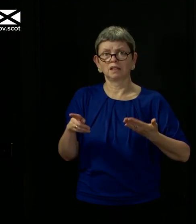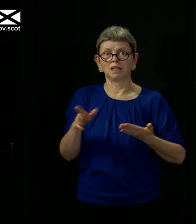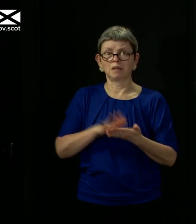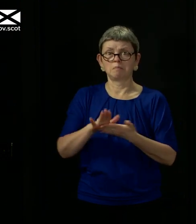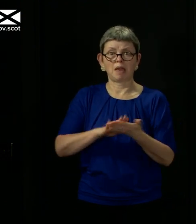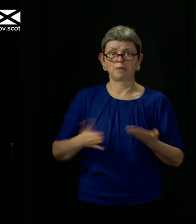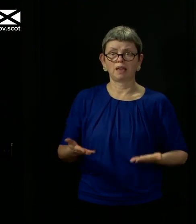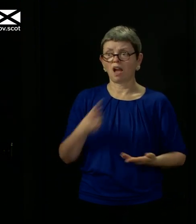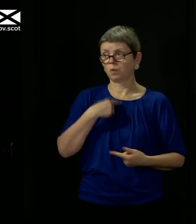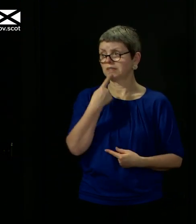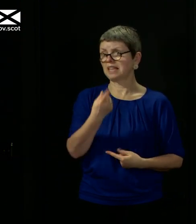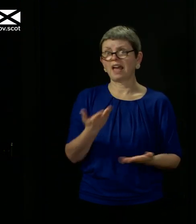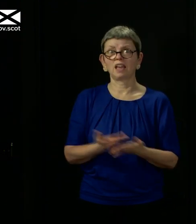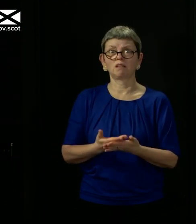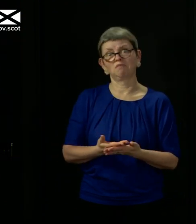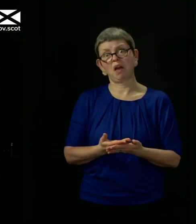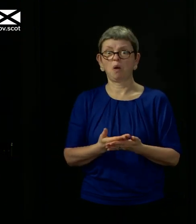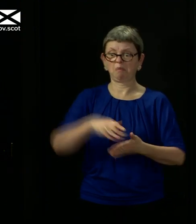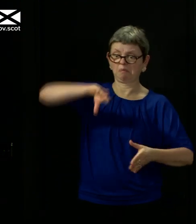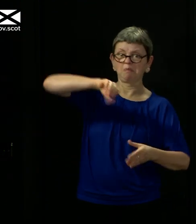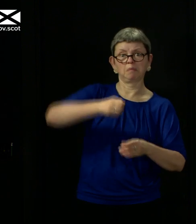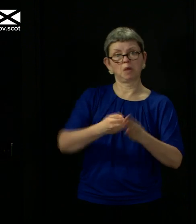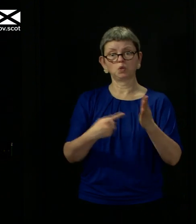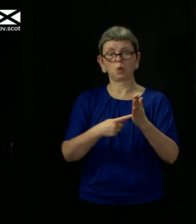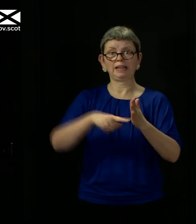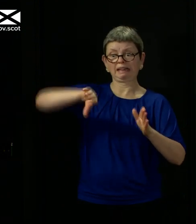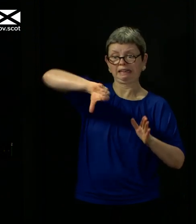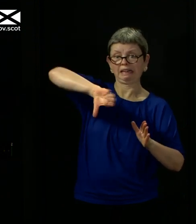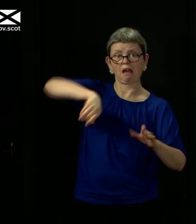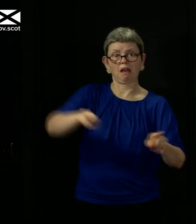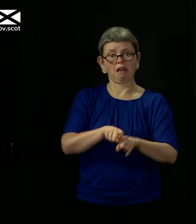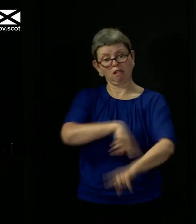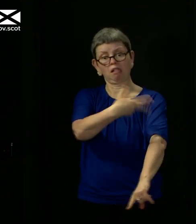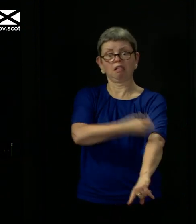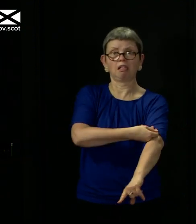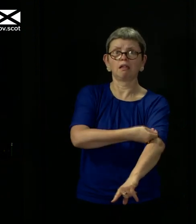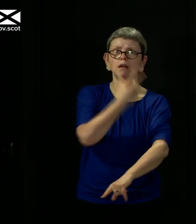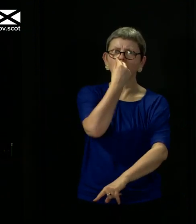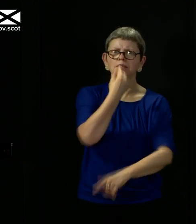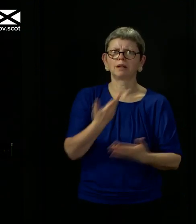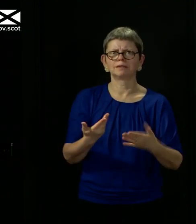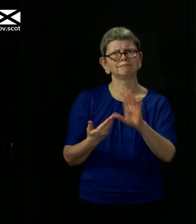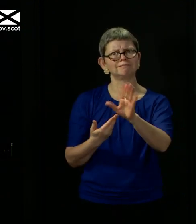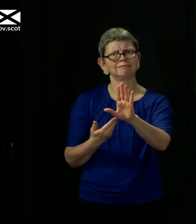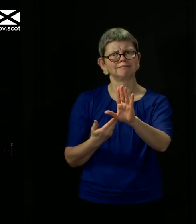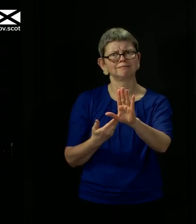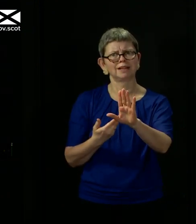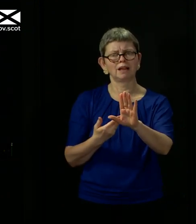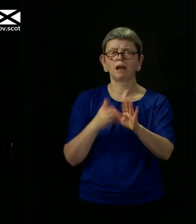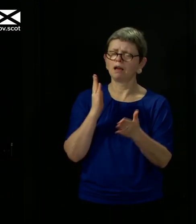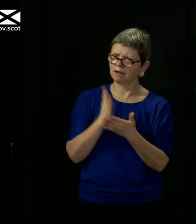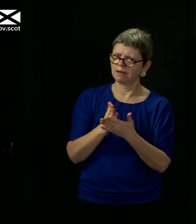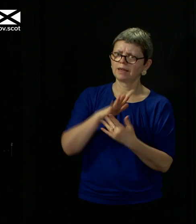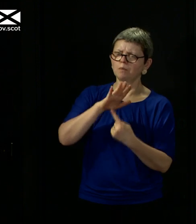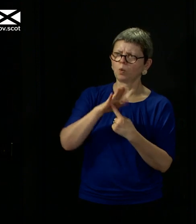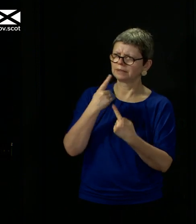disinfectant or inject disinfectant. As a leader, you have a duty to inform your decision-making with science, but that doesn't change